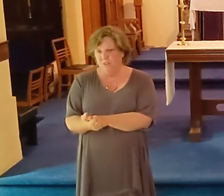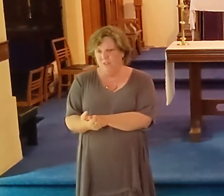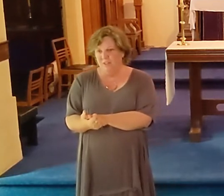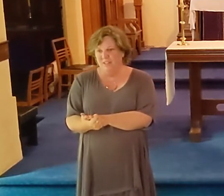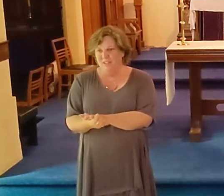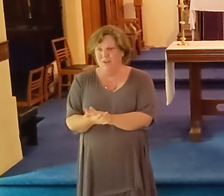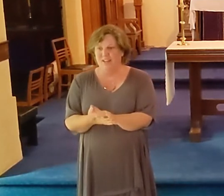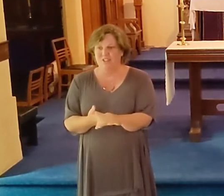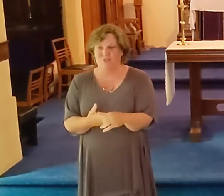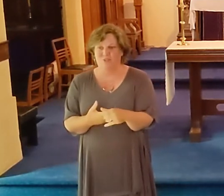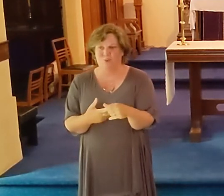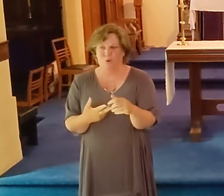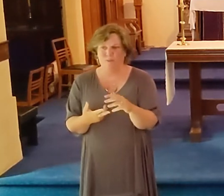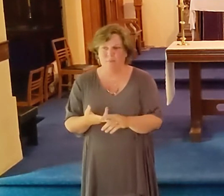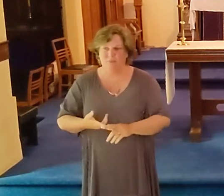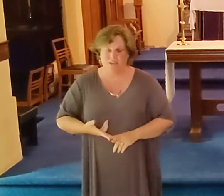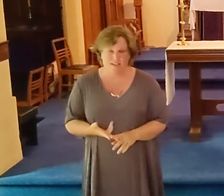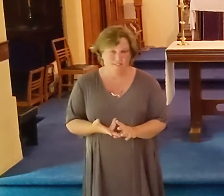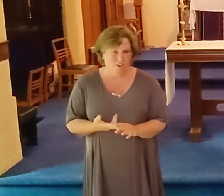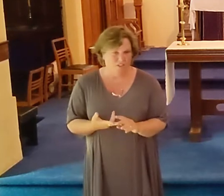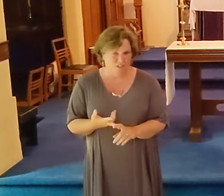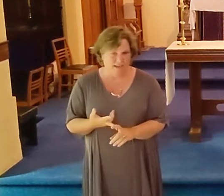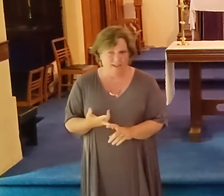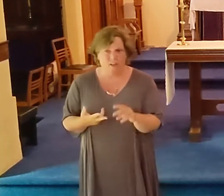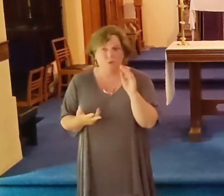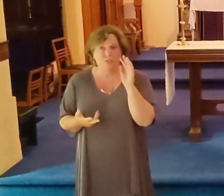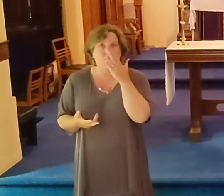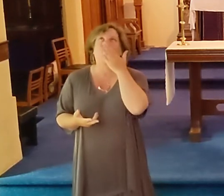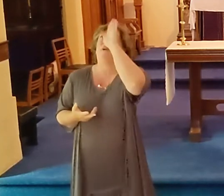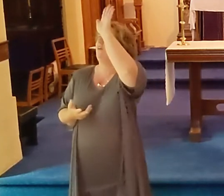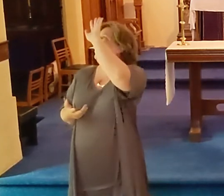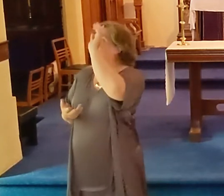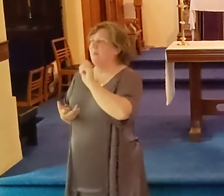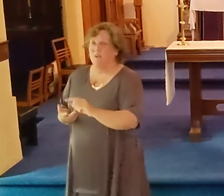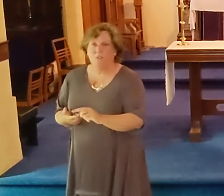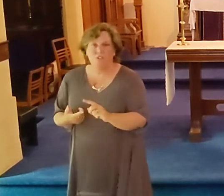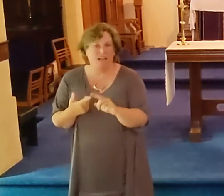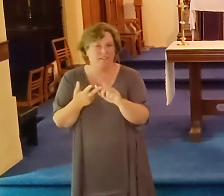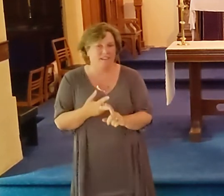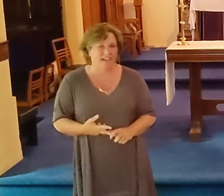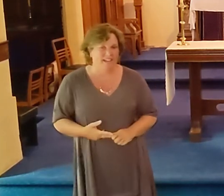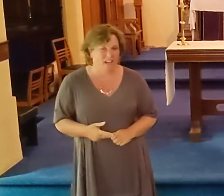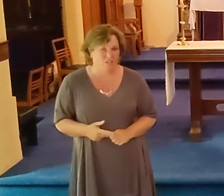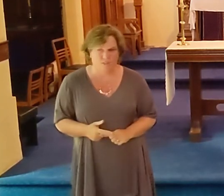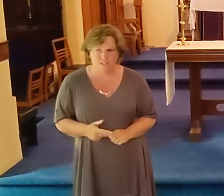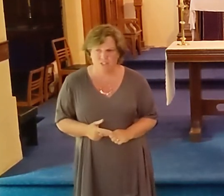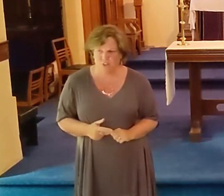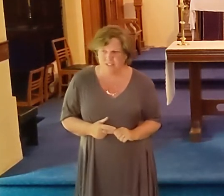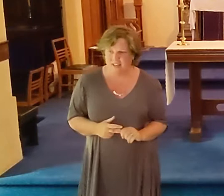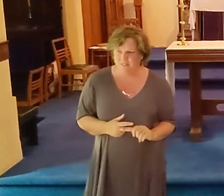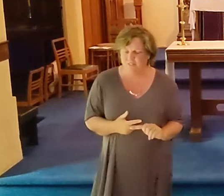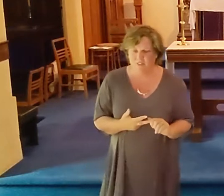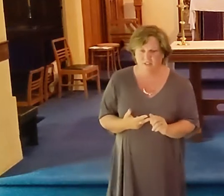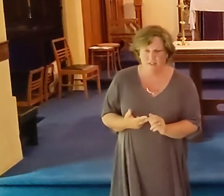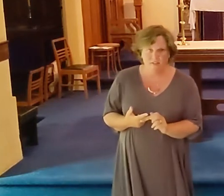was not our children or being able to say, oh shit, mate, which you can't say in Nashville, they just